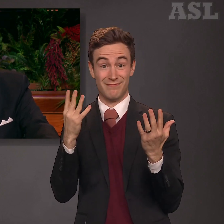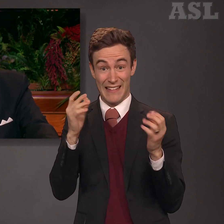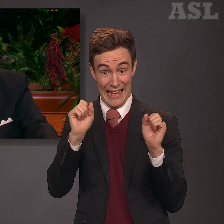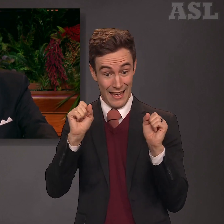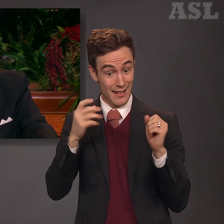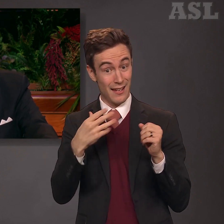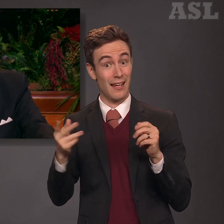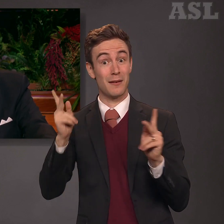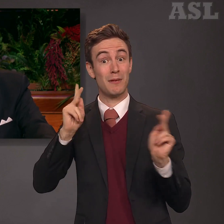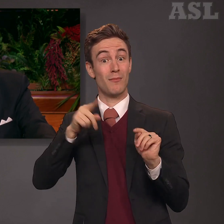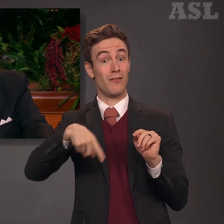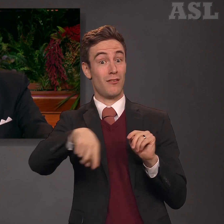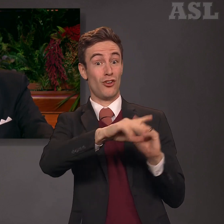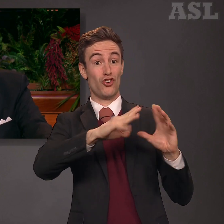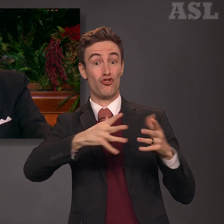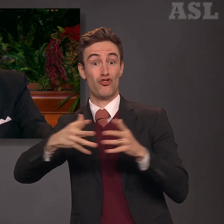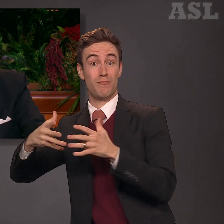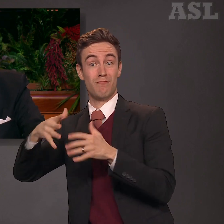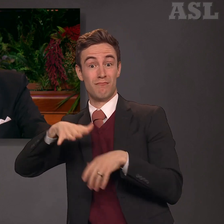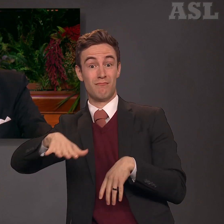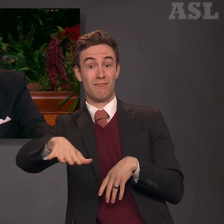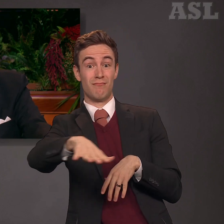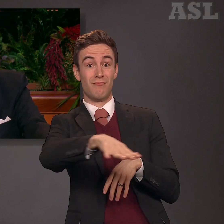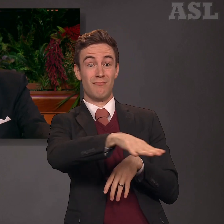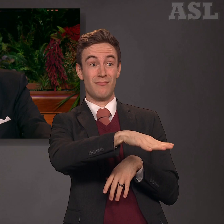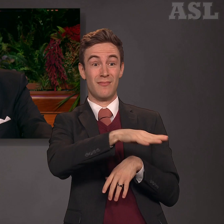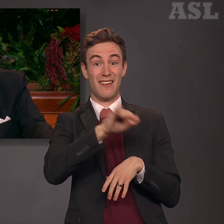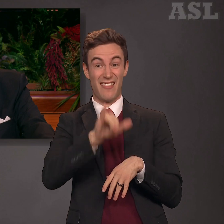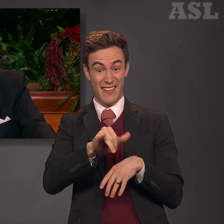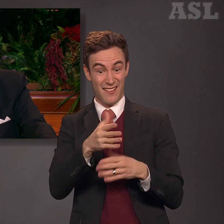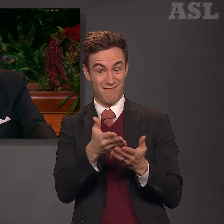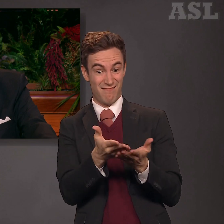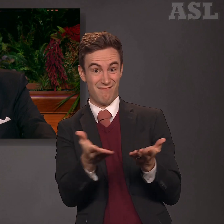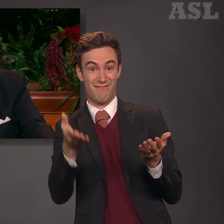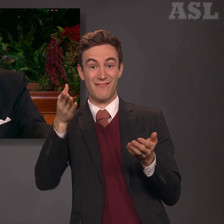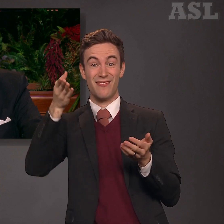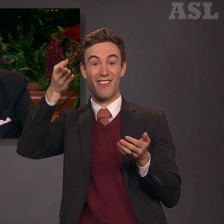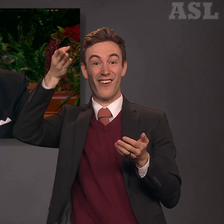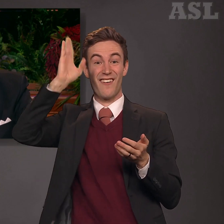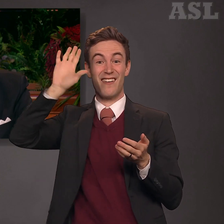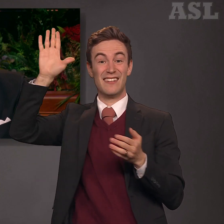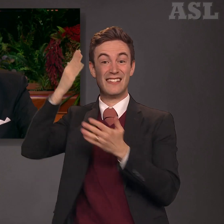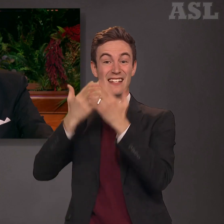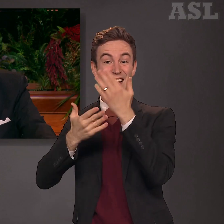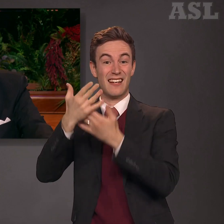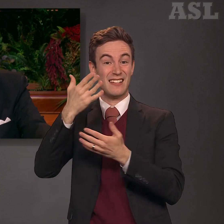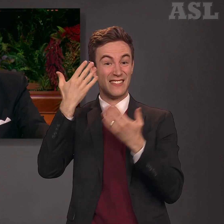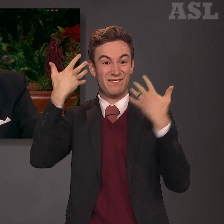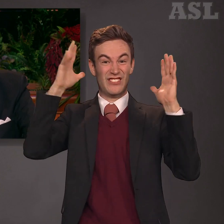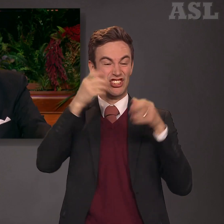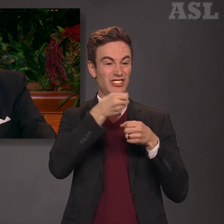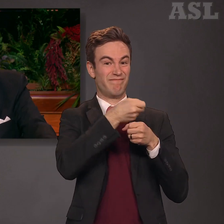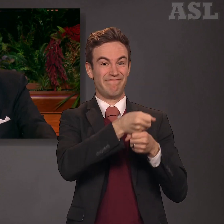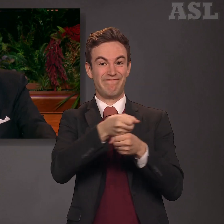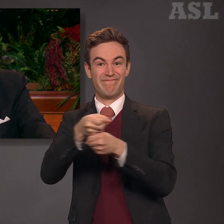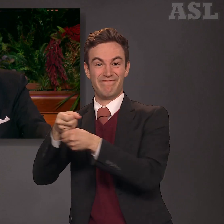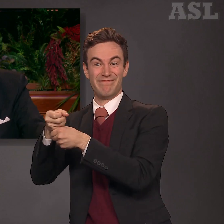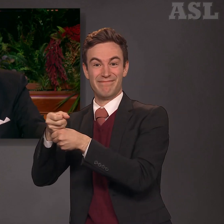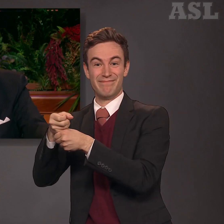a happier people among all